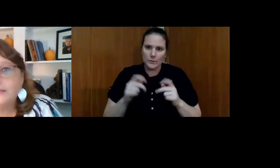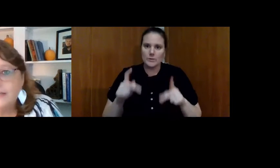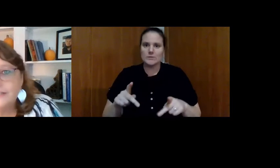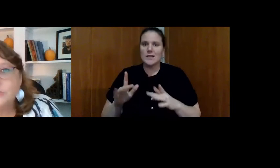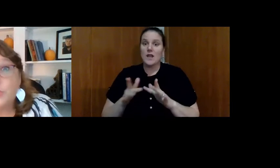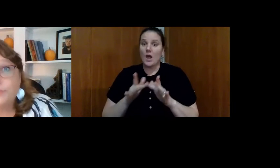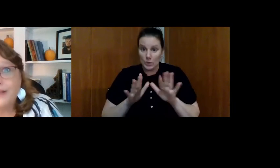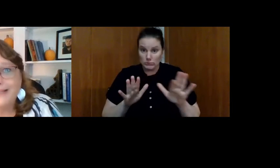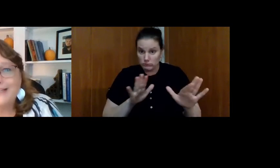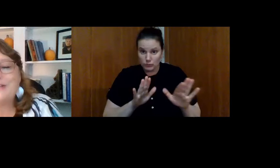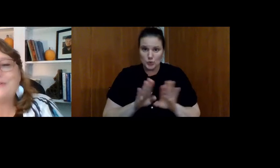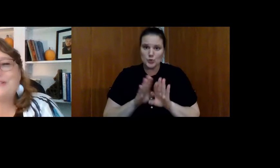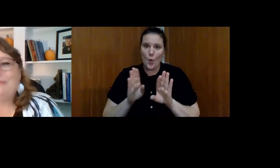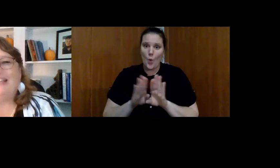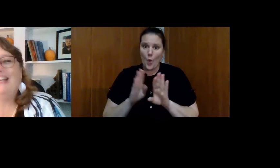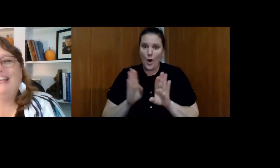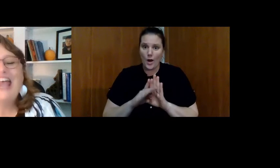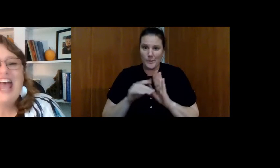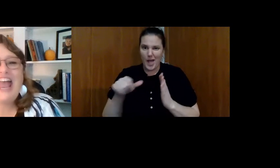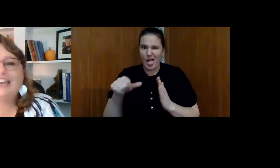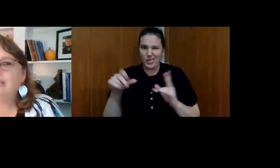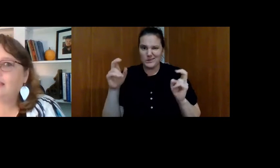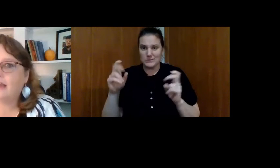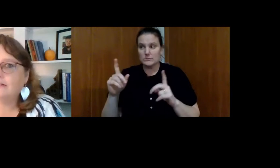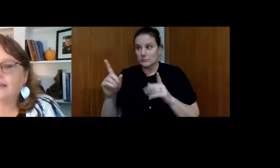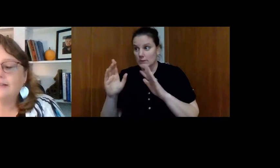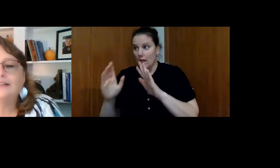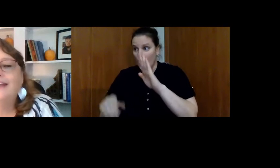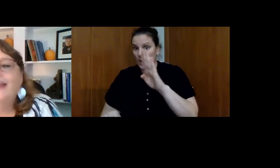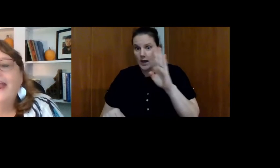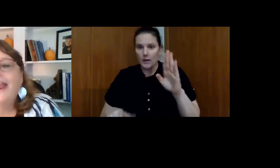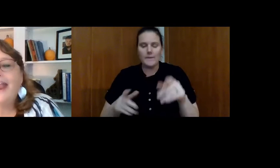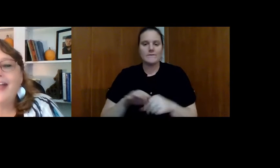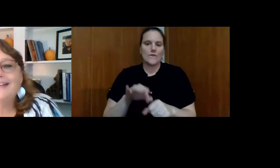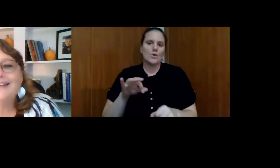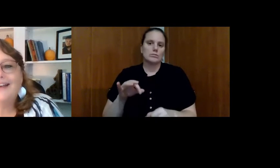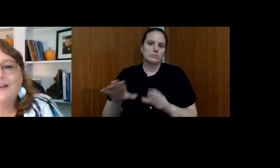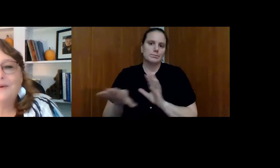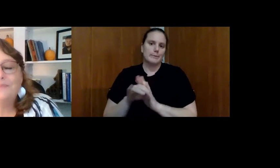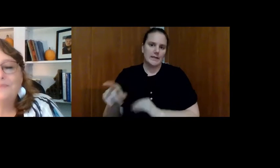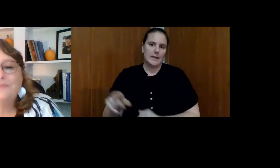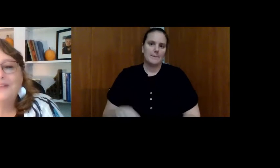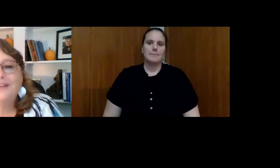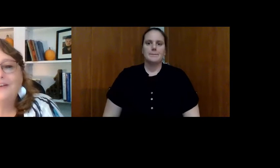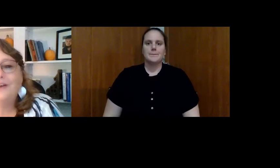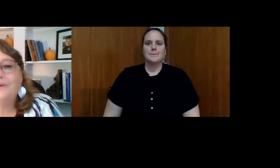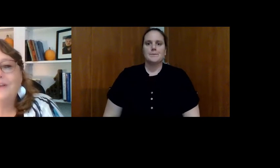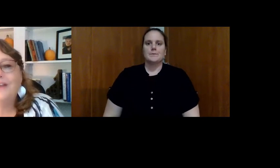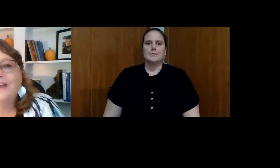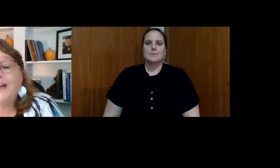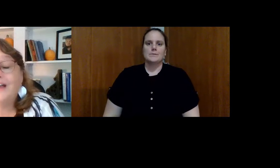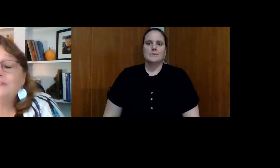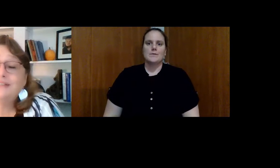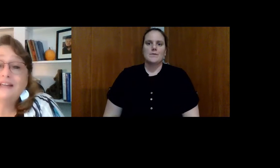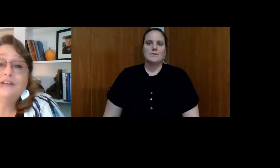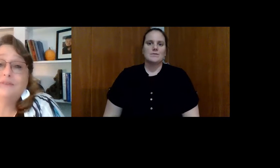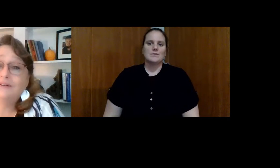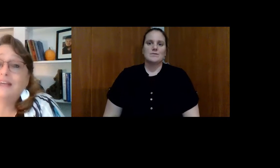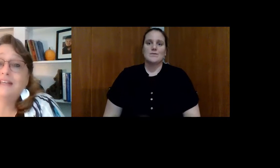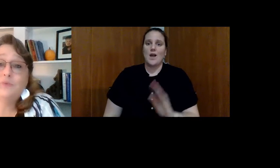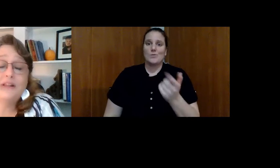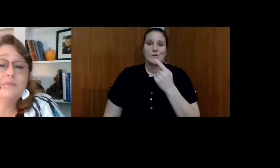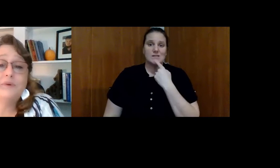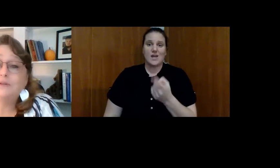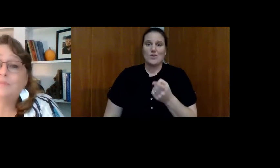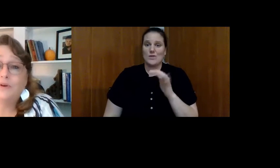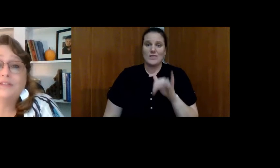networking and his doorbelling, so to speak, and he got elected. And, you know, I will tell you,